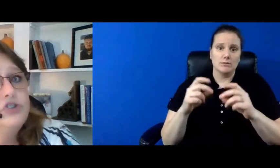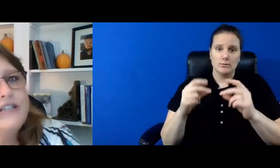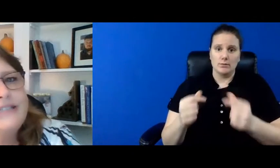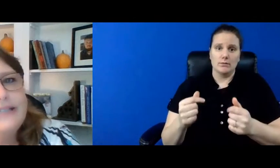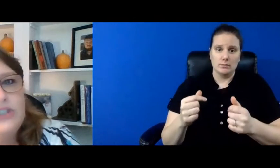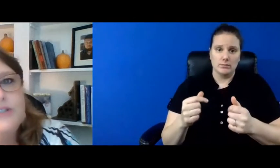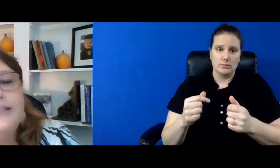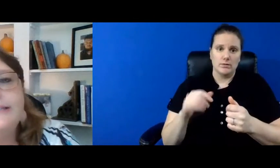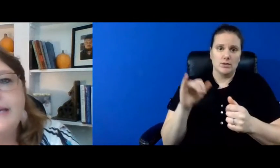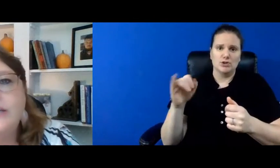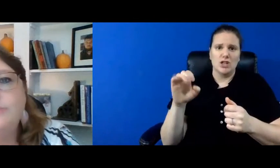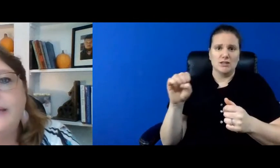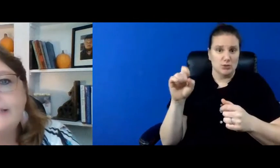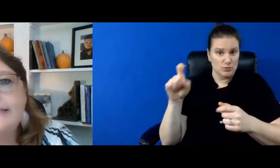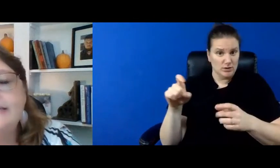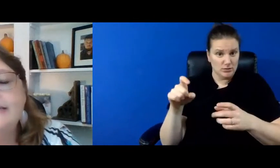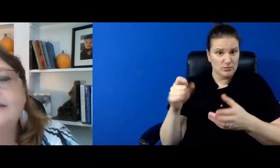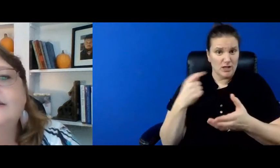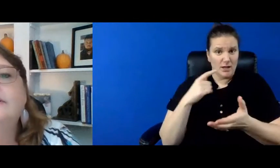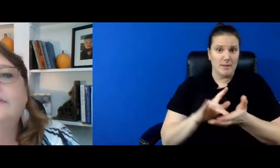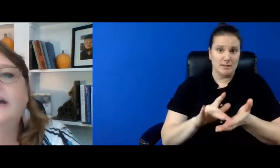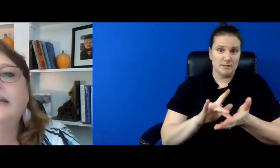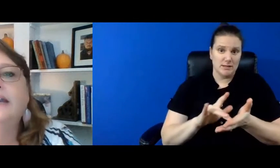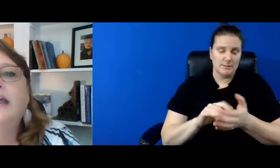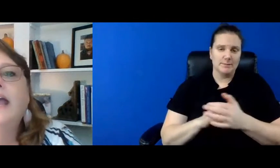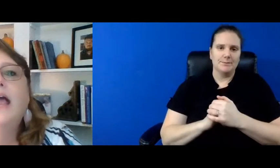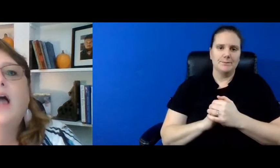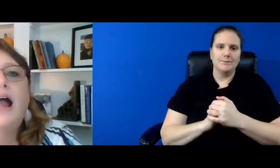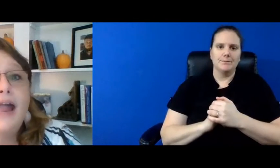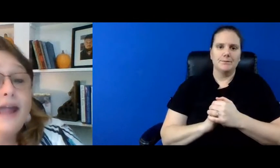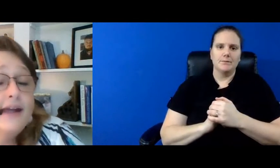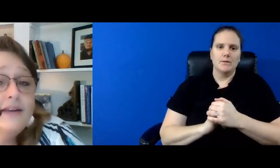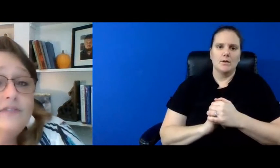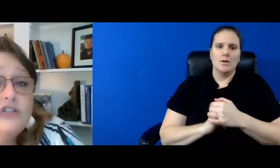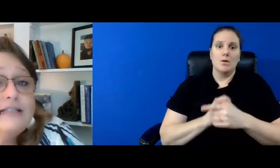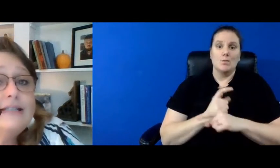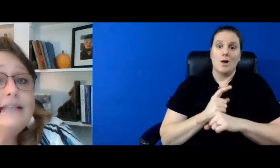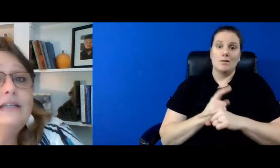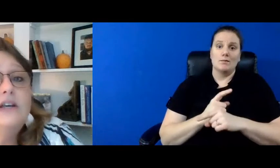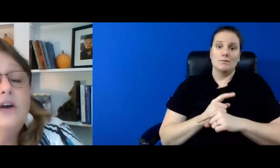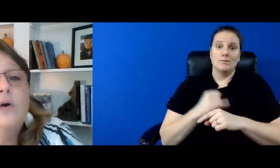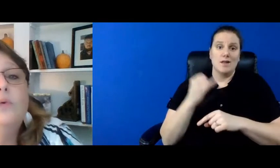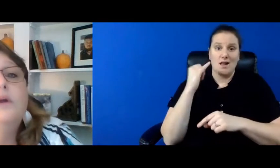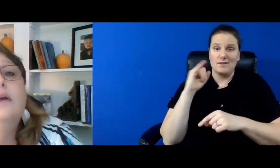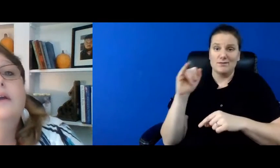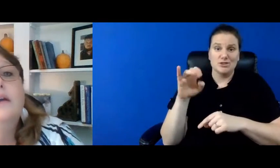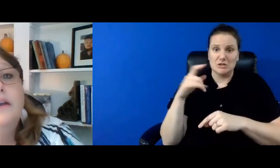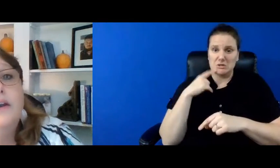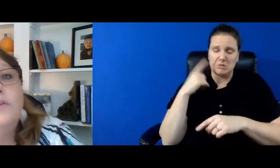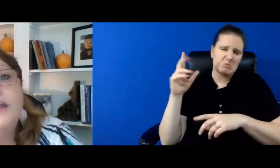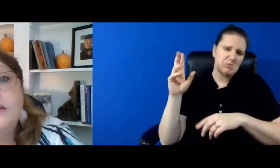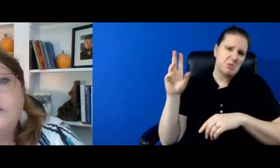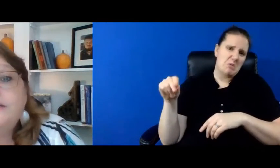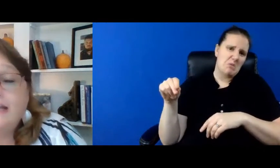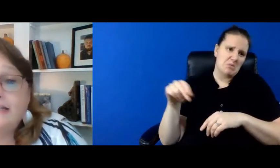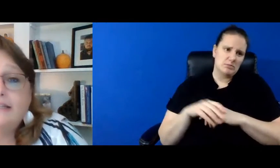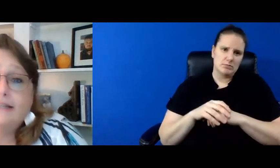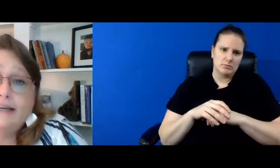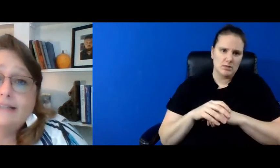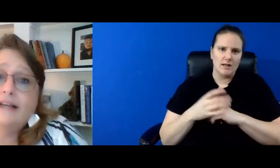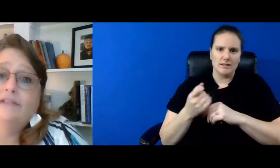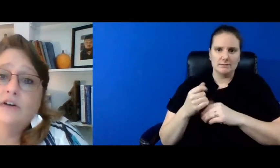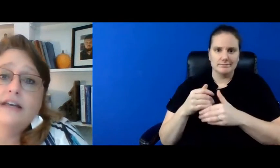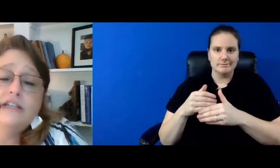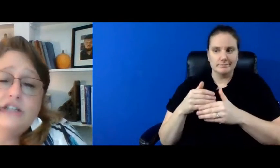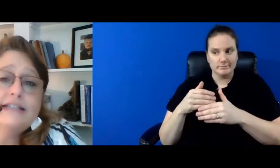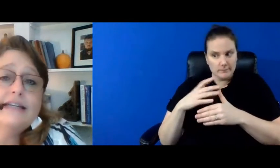jesse did you need to take your medicine right and if jesse said no you know they could take it